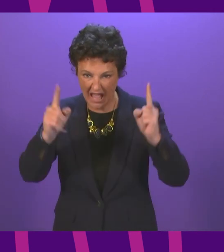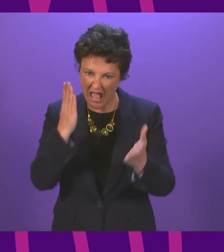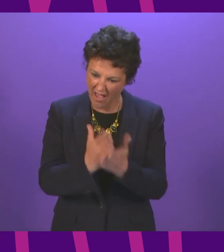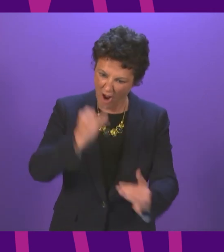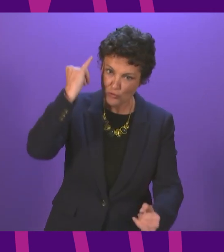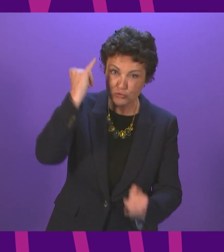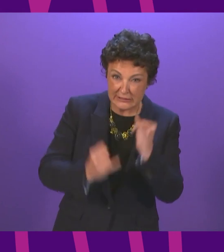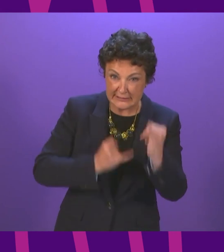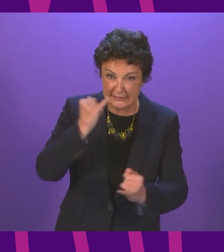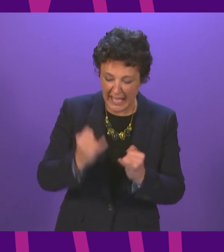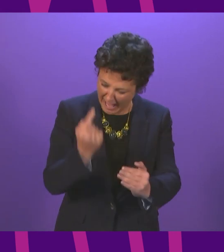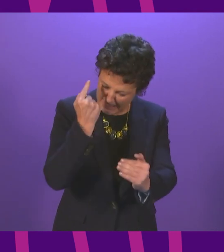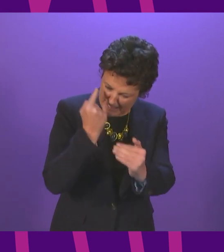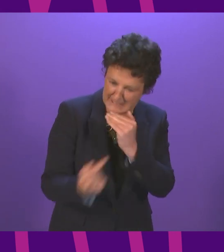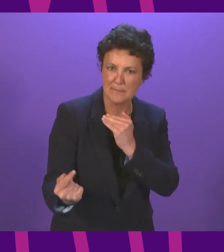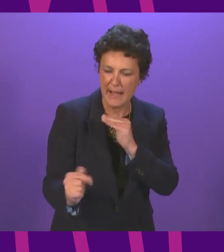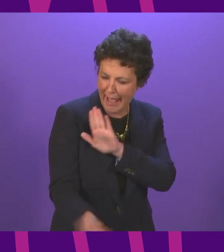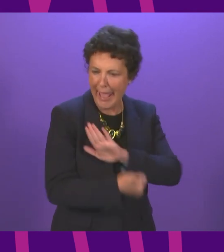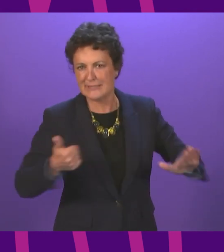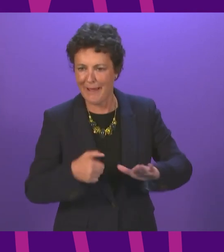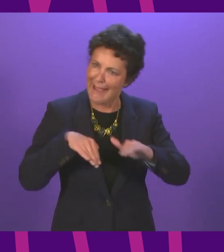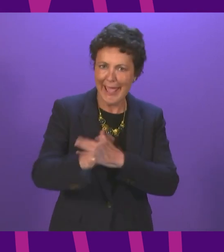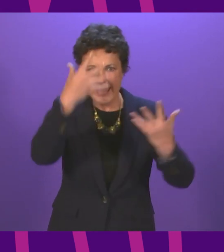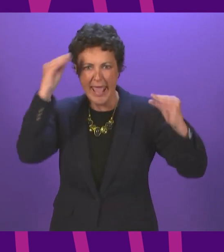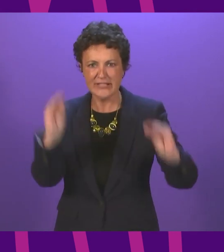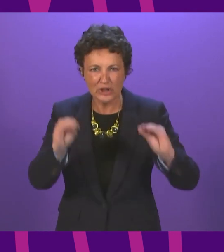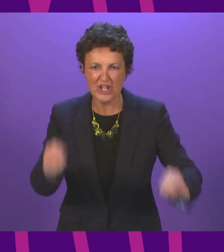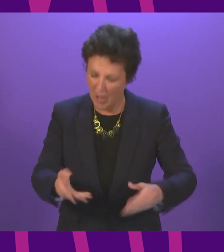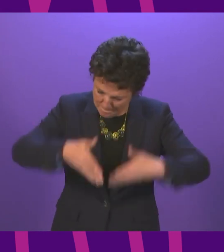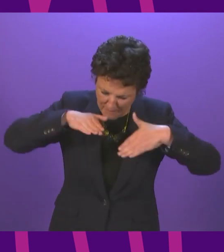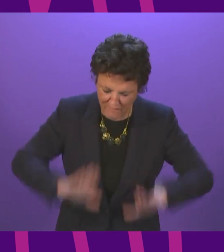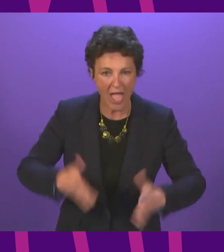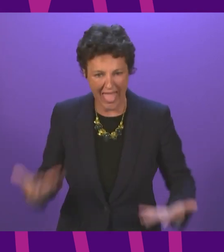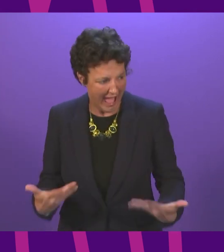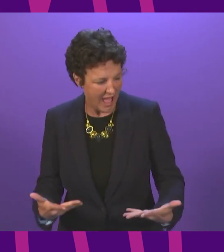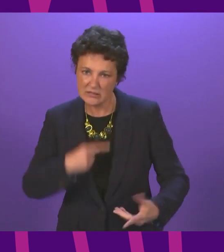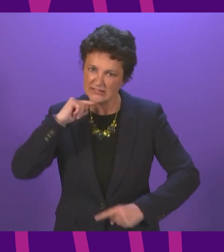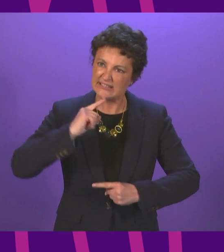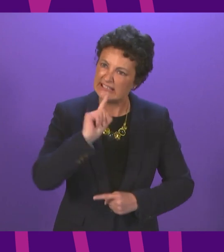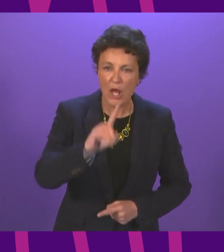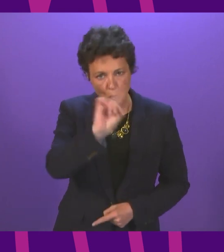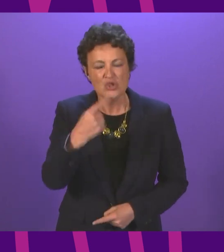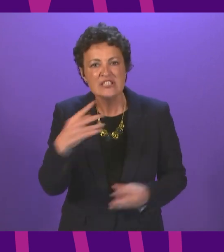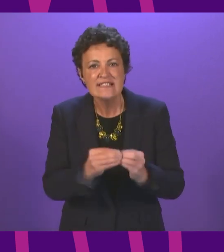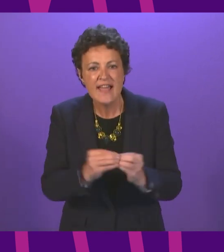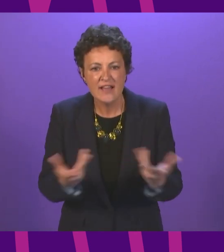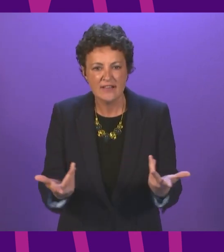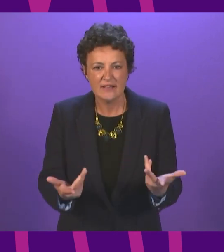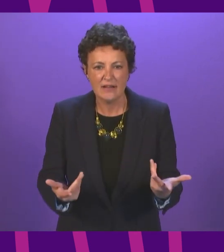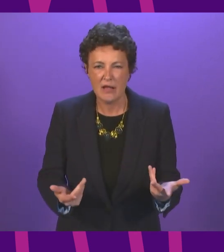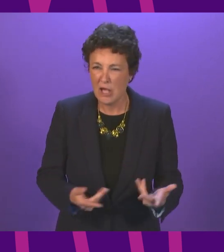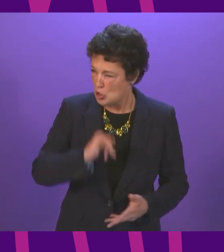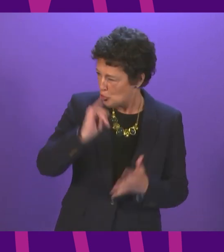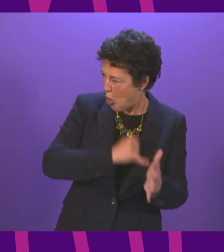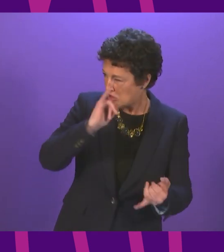criticising an independent expert in education before I am even able to say... And John